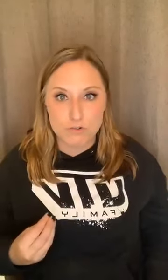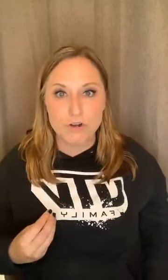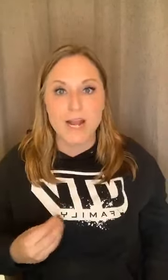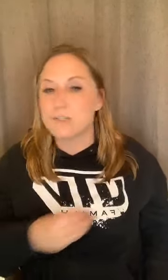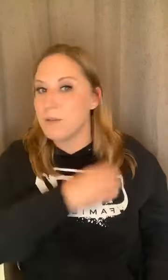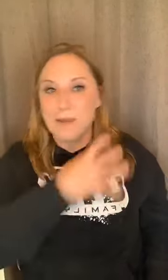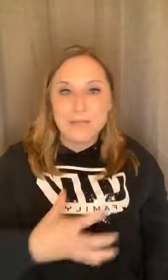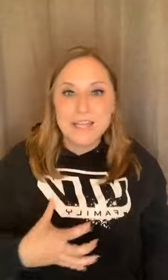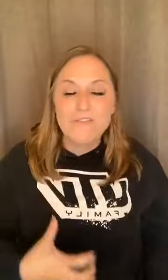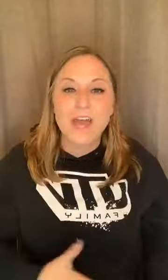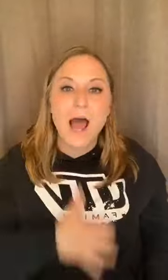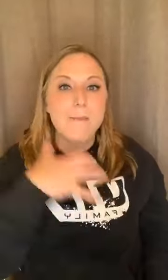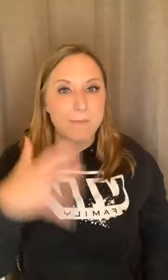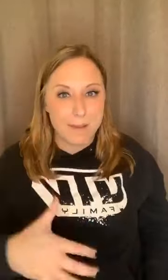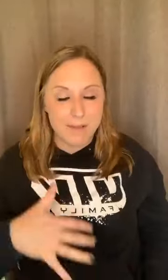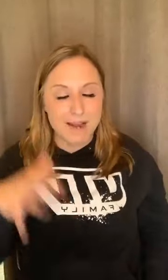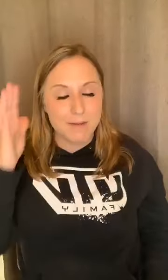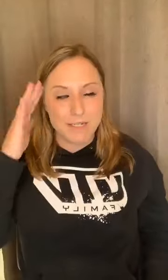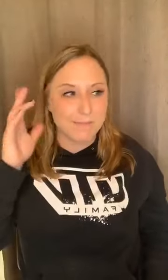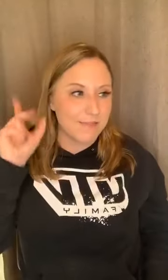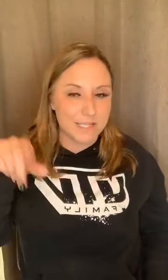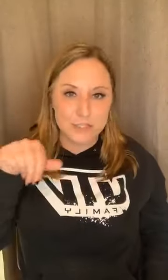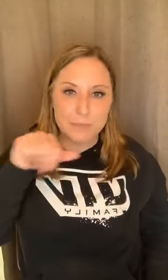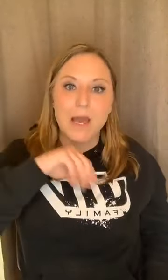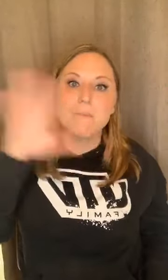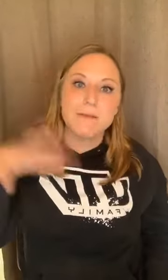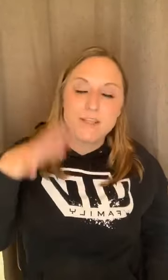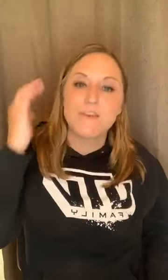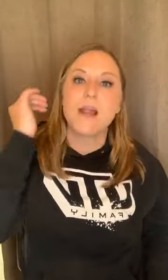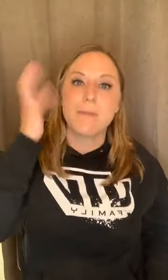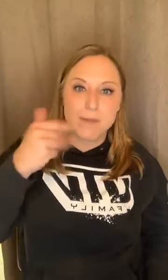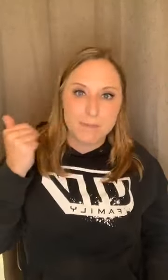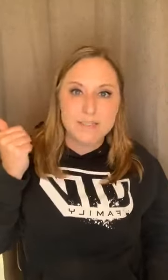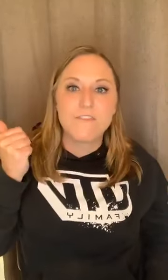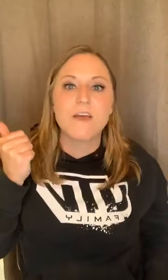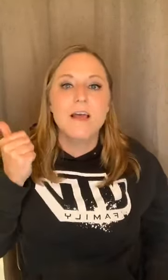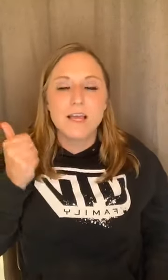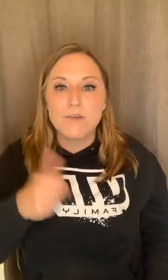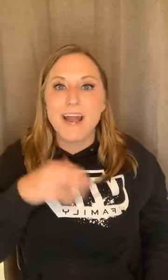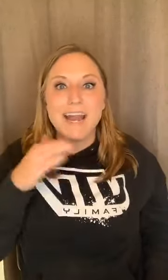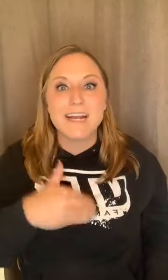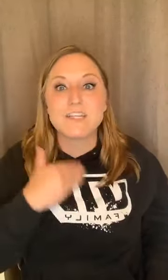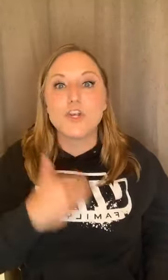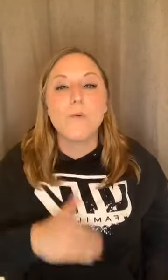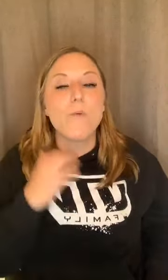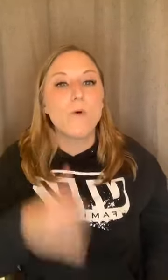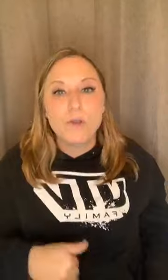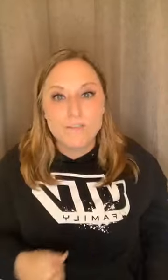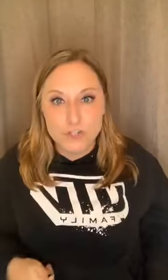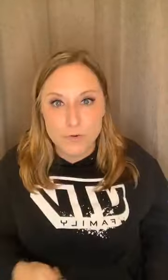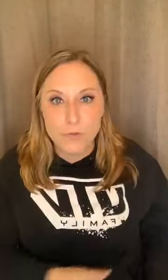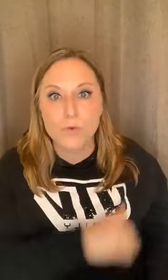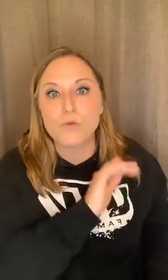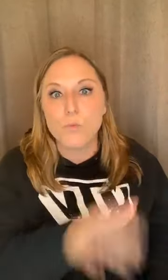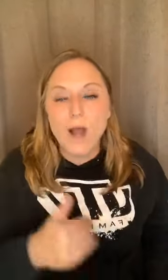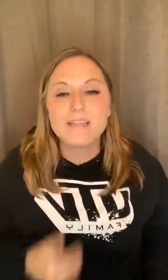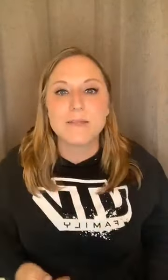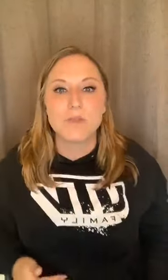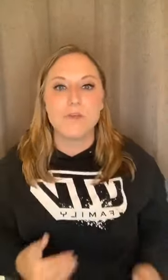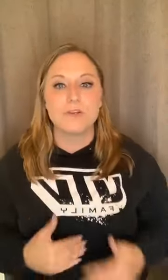drained. So I made myself get up. I mean, and I'm going to talk about this too, but I made myself get up. made myself get ready. And I said, you know what, what do you have to share with the world? What is something you can